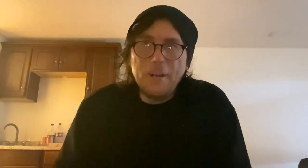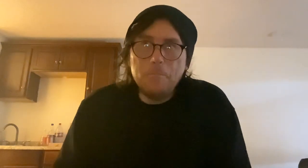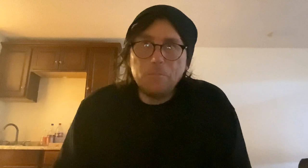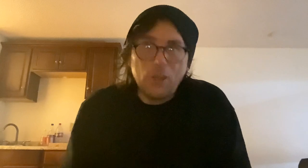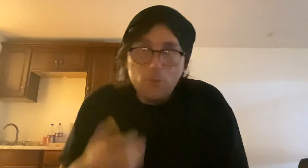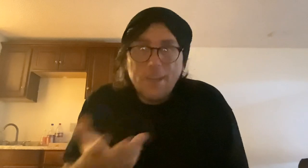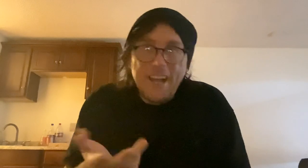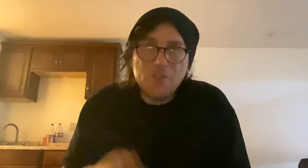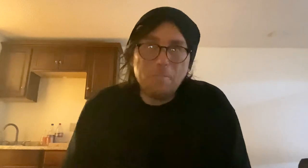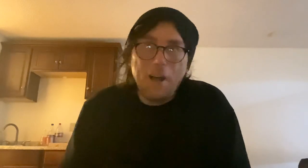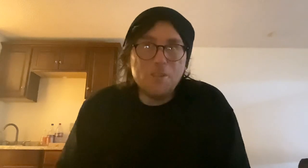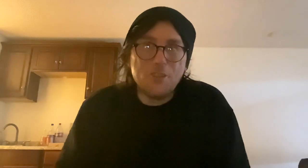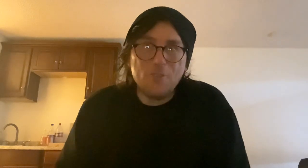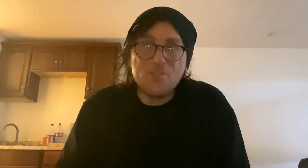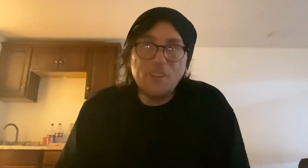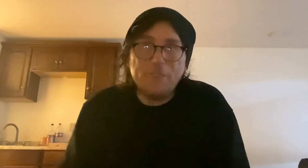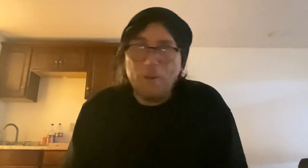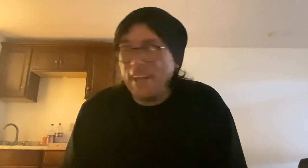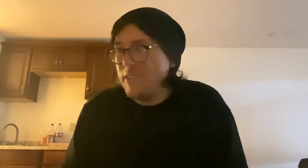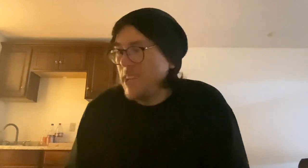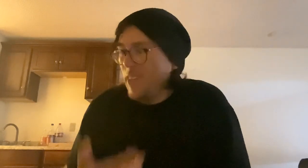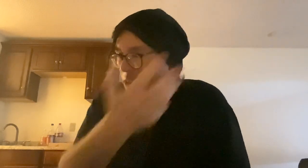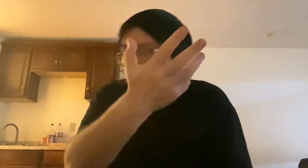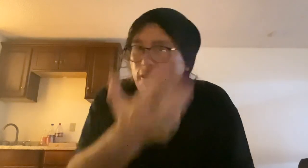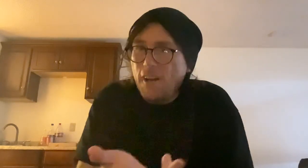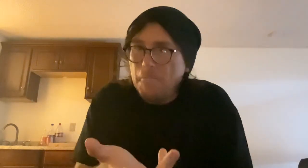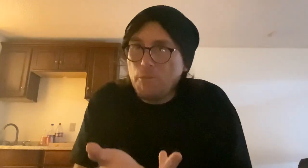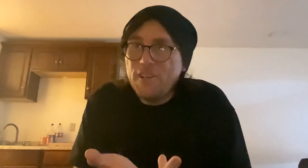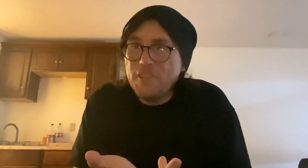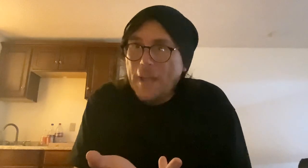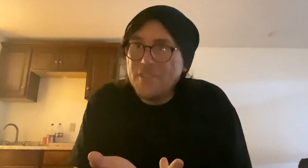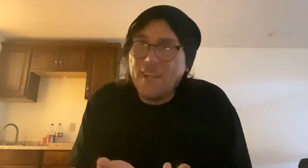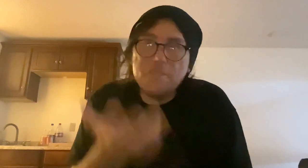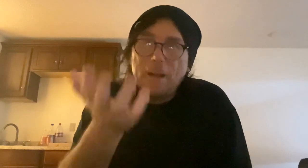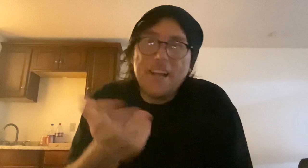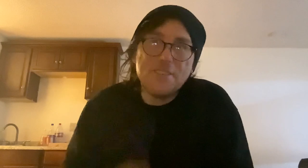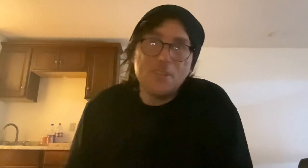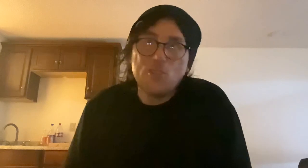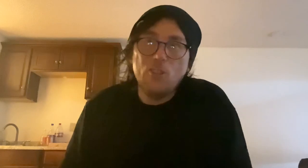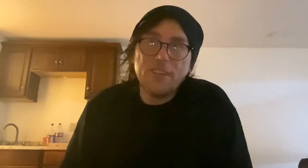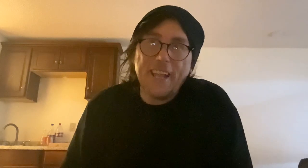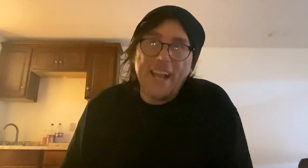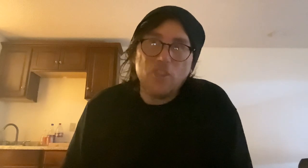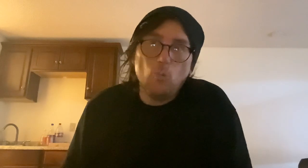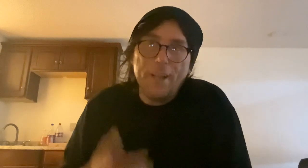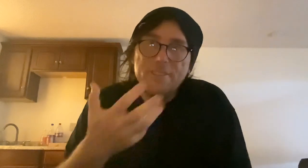You can actually publish it yourself nowadays. There are print-on-demand sites, but I suggest looking at the ones